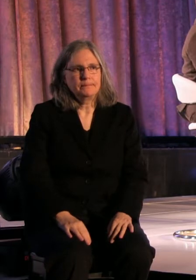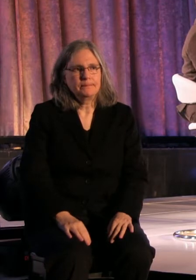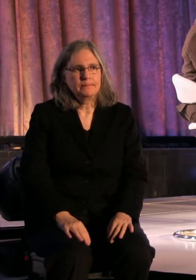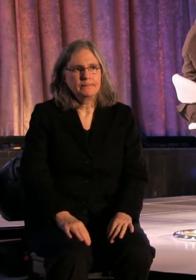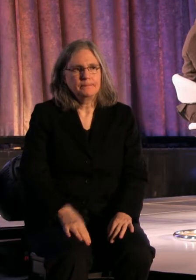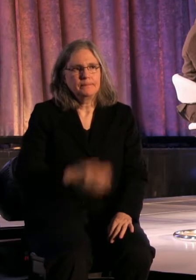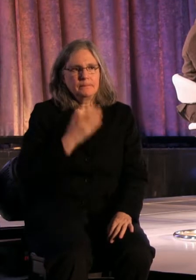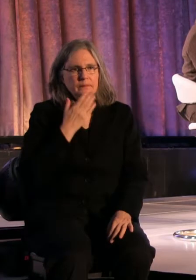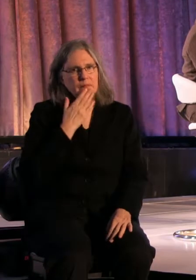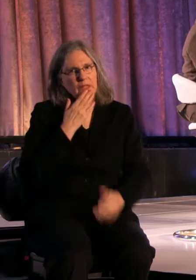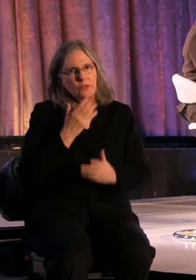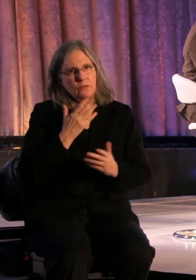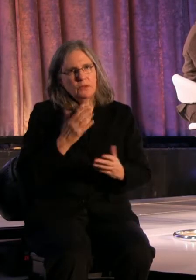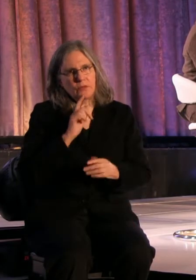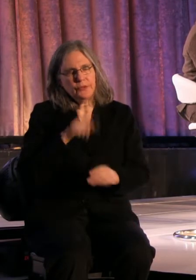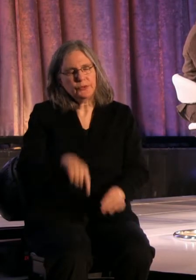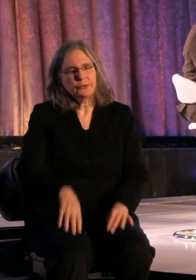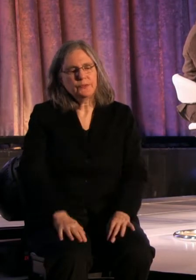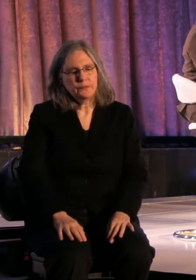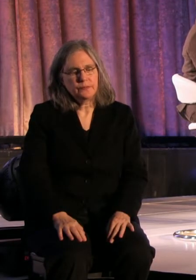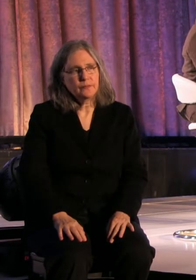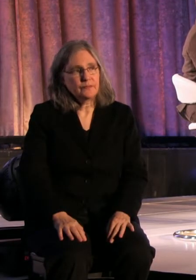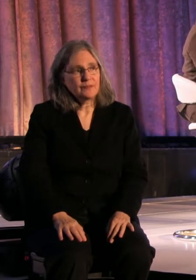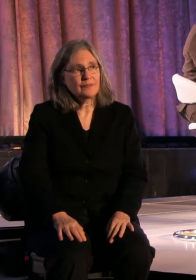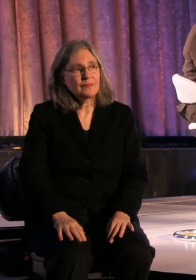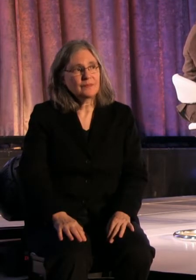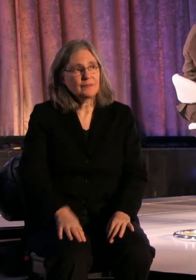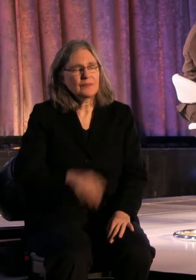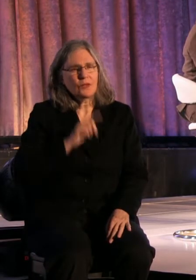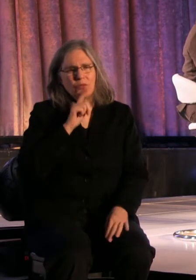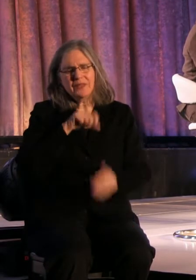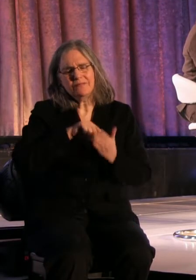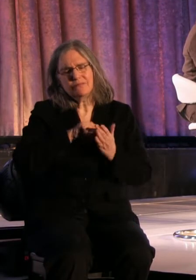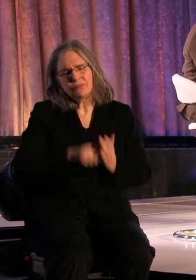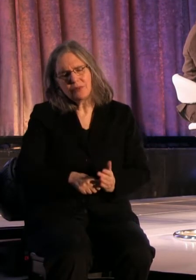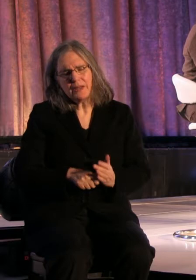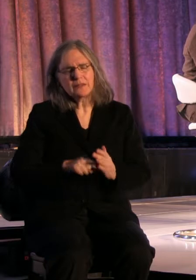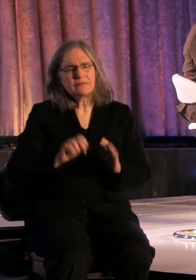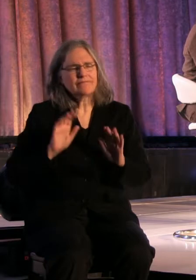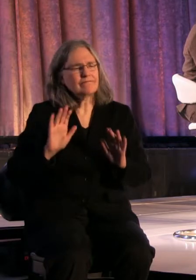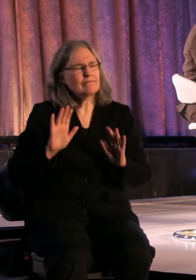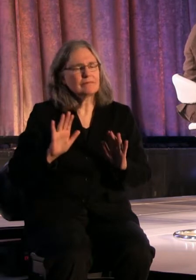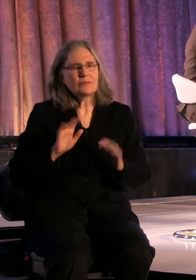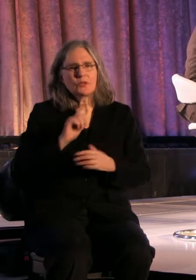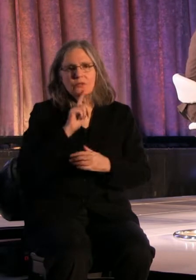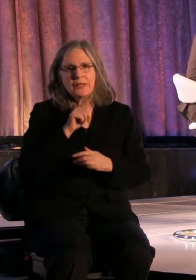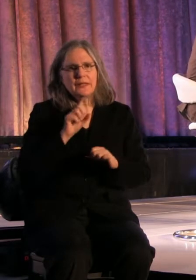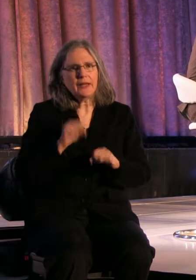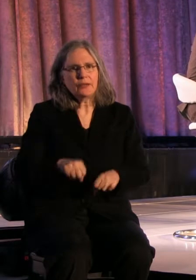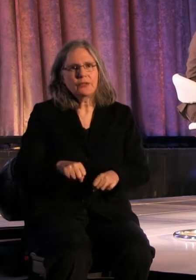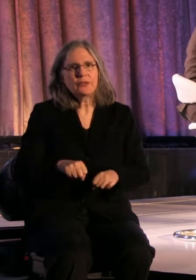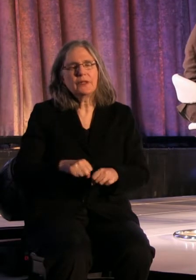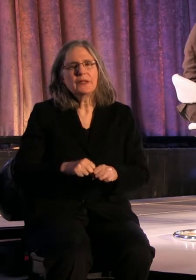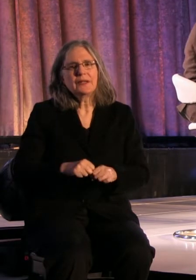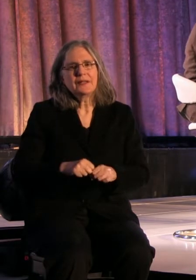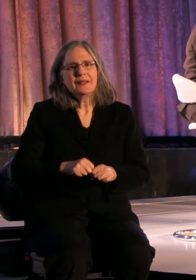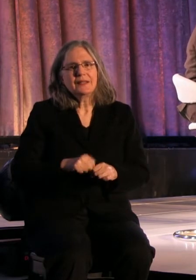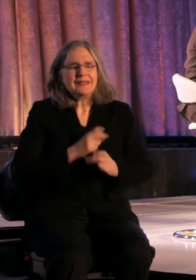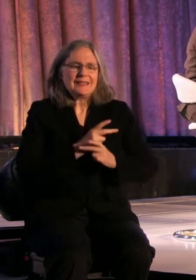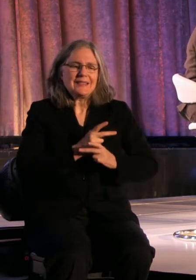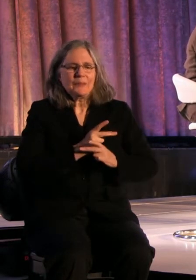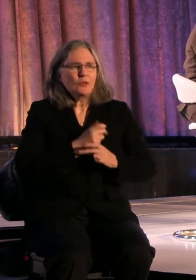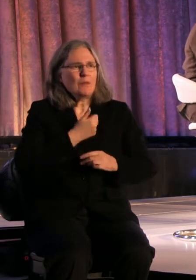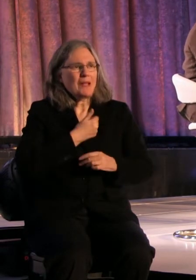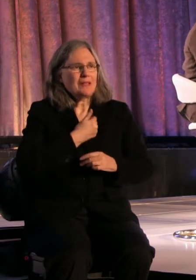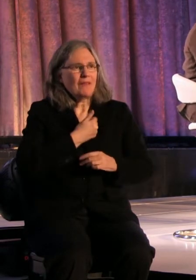Thank you for that. Guys, I'm so impressed with all of you and I really could just keep you to myself,